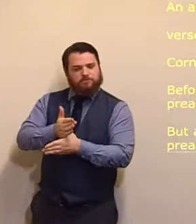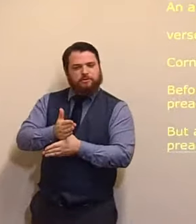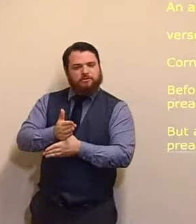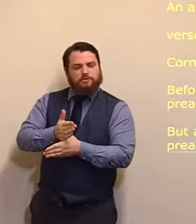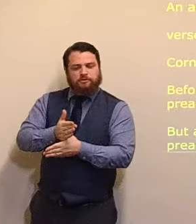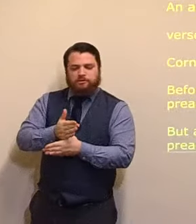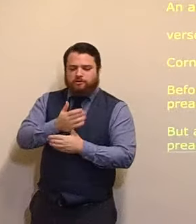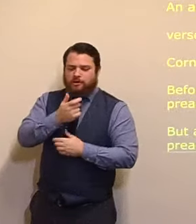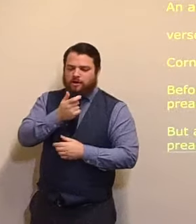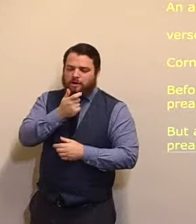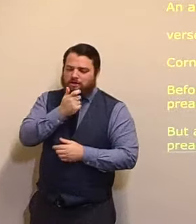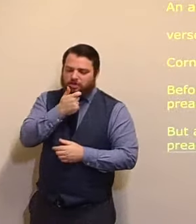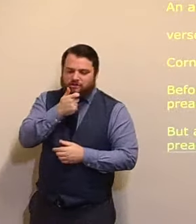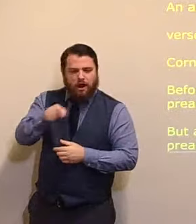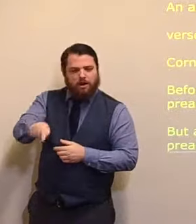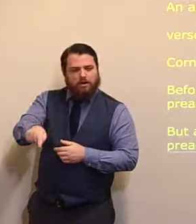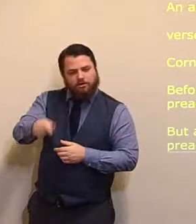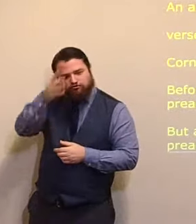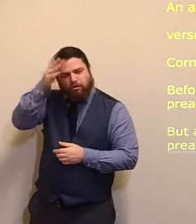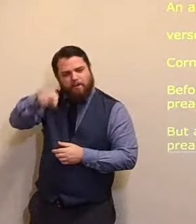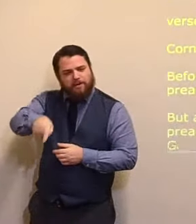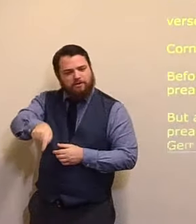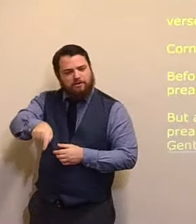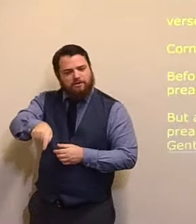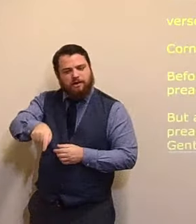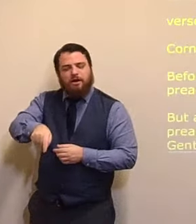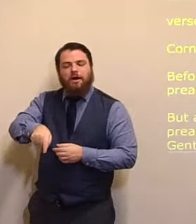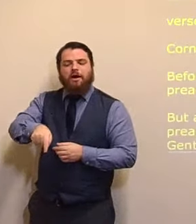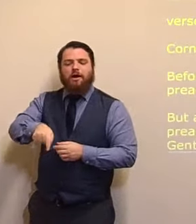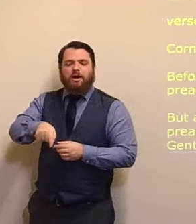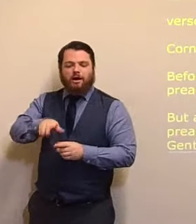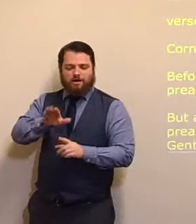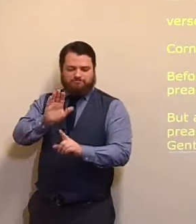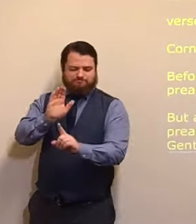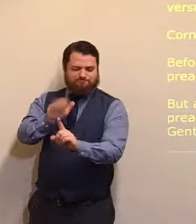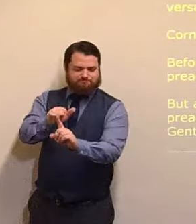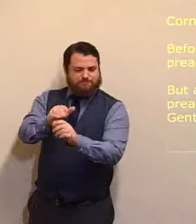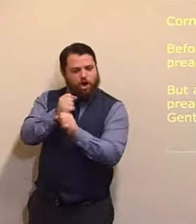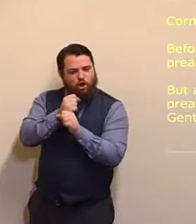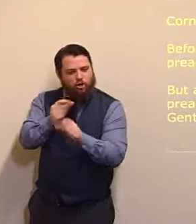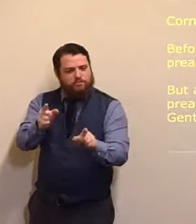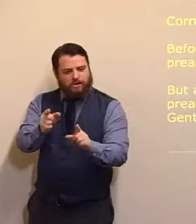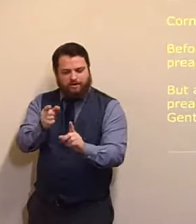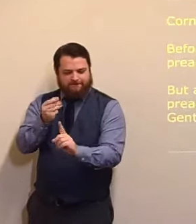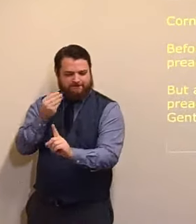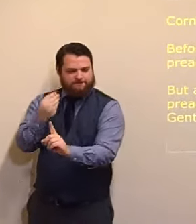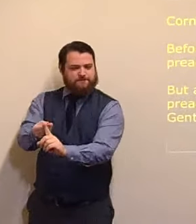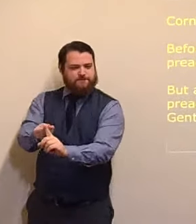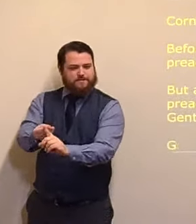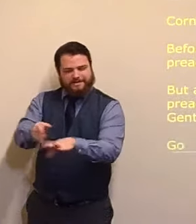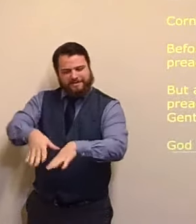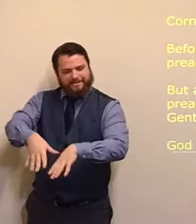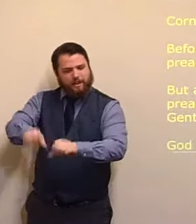of Jesus Christ. So my dear brothers, and sisters, as we often mention, you, God has no two kinds, people.